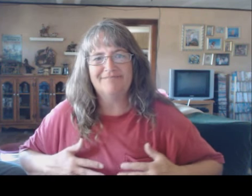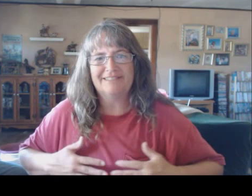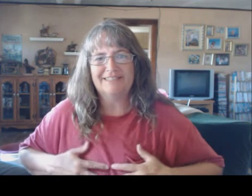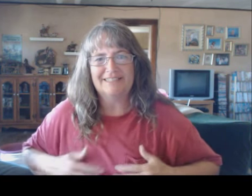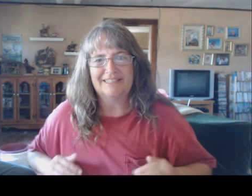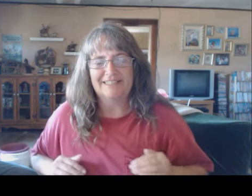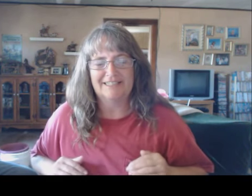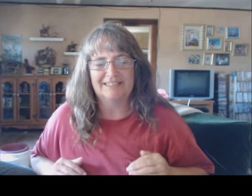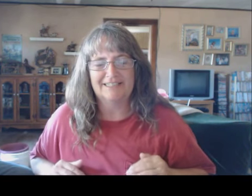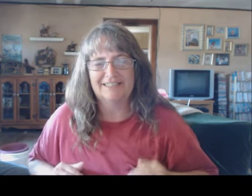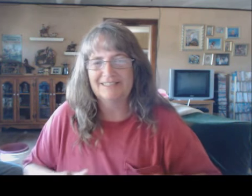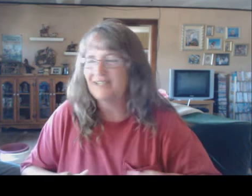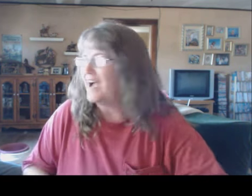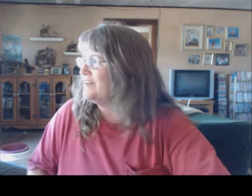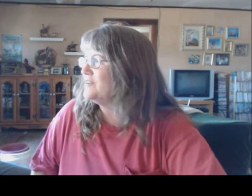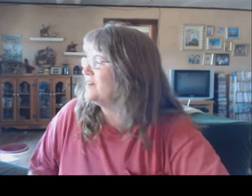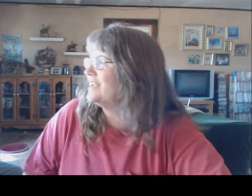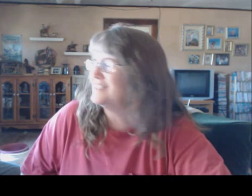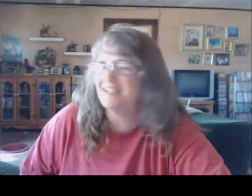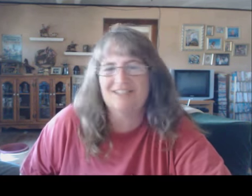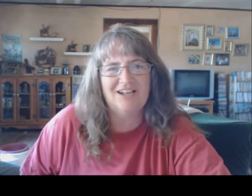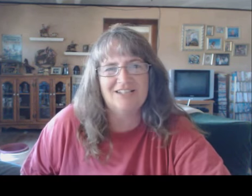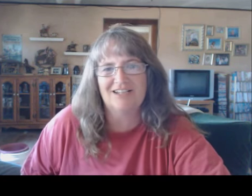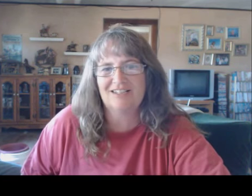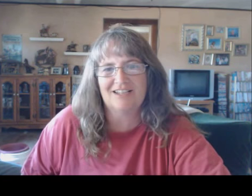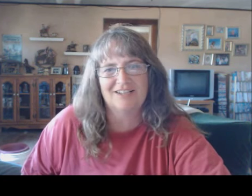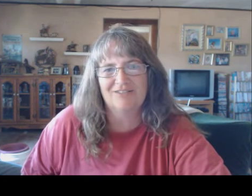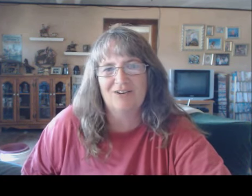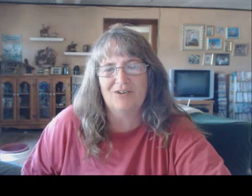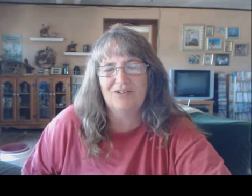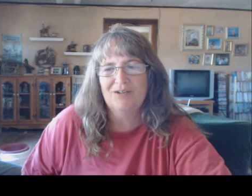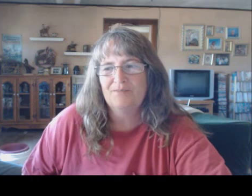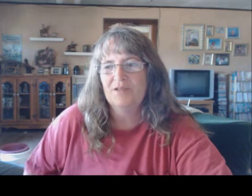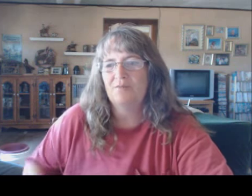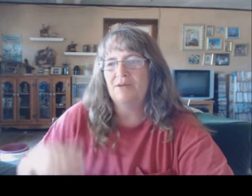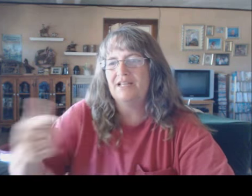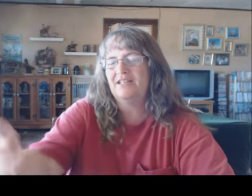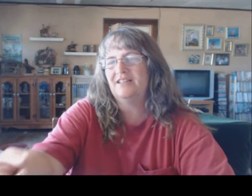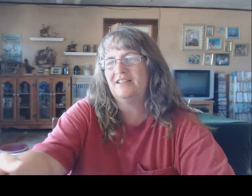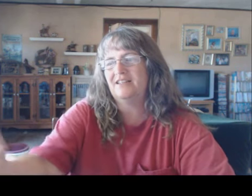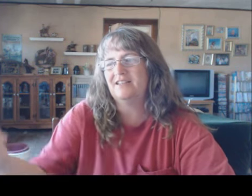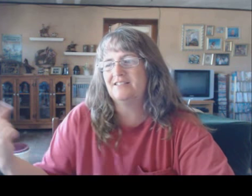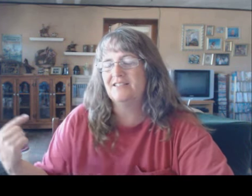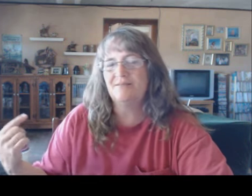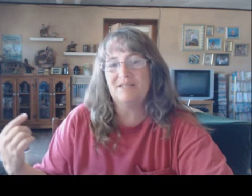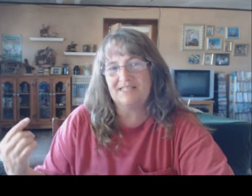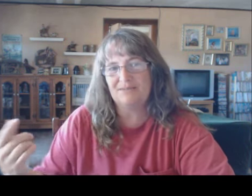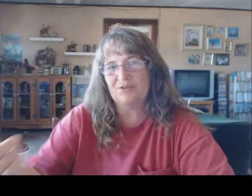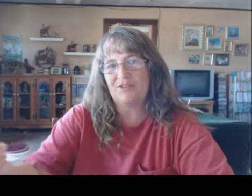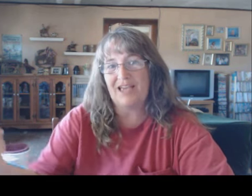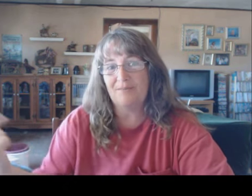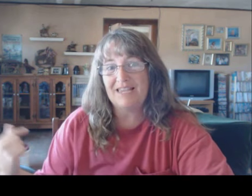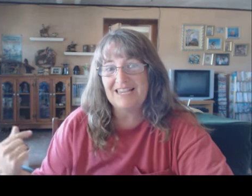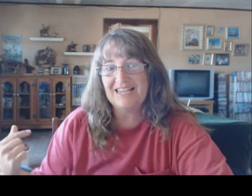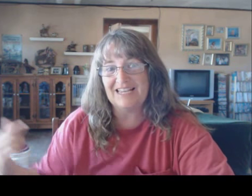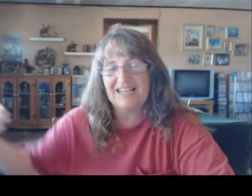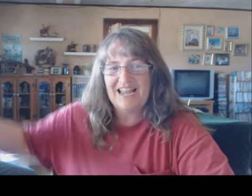This woman... I don't know. It's not tuck, duck and roll. But... The... Miss Zebu came in